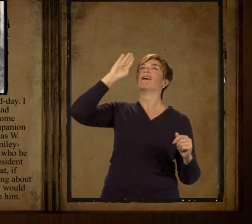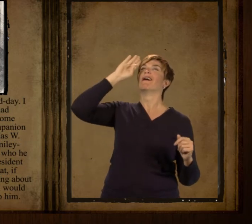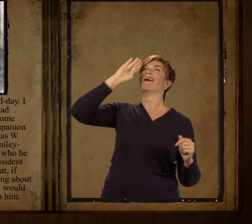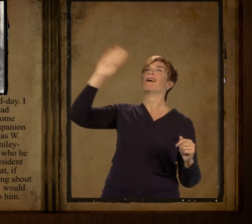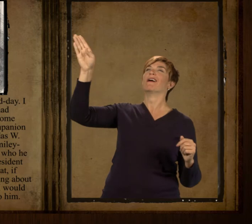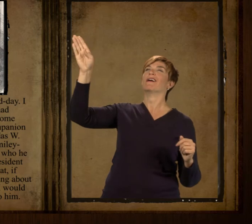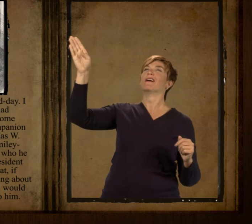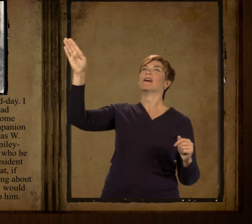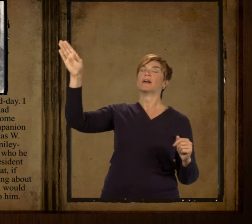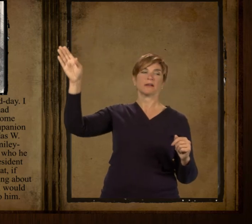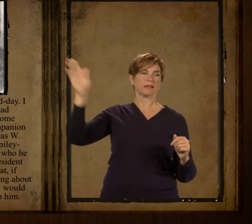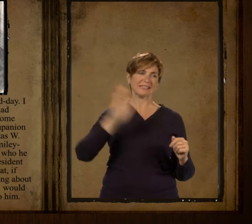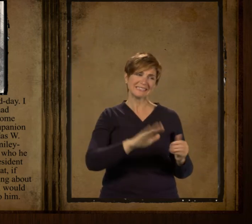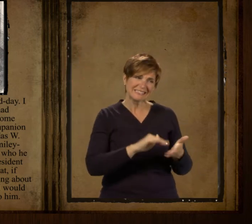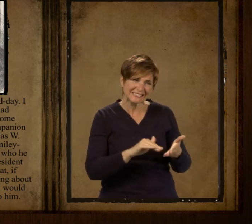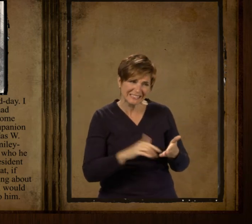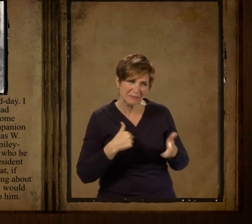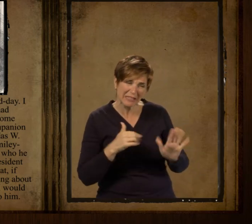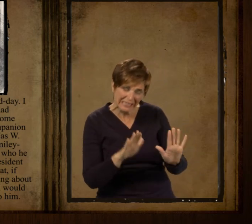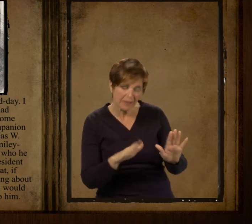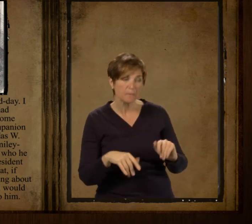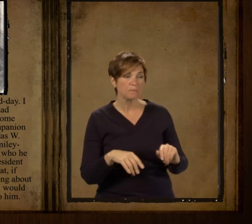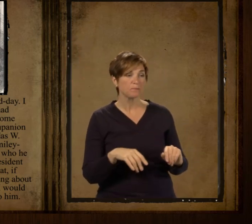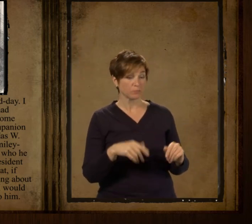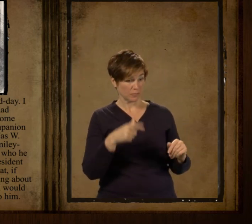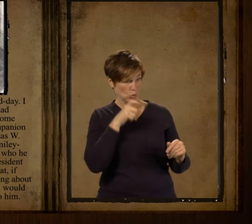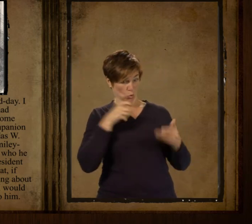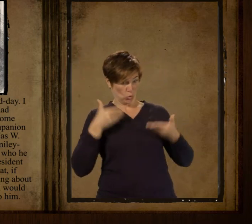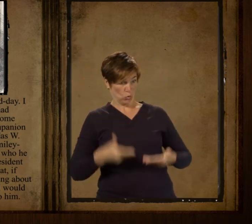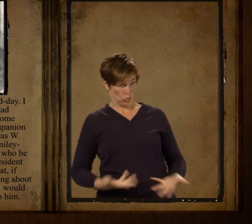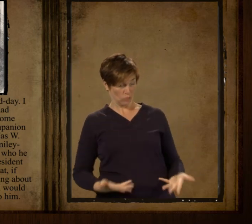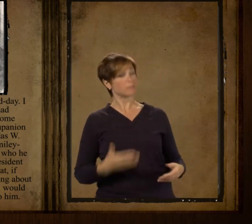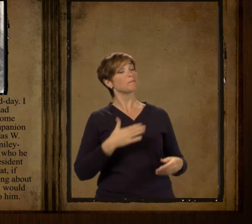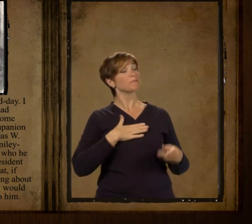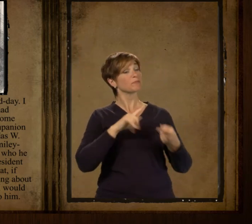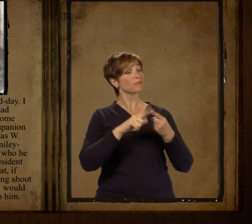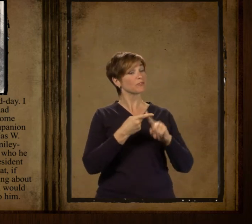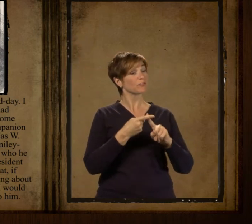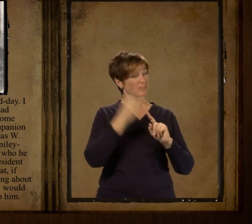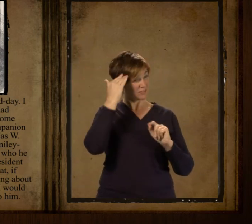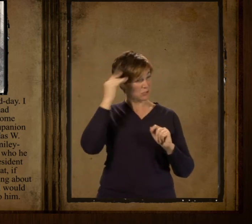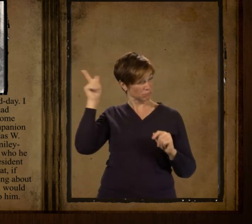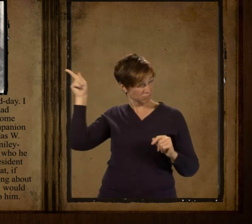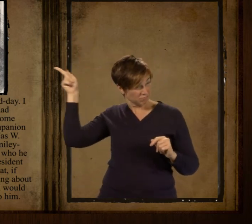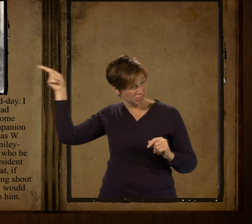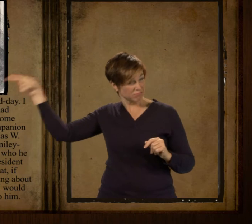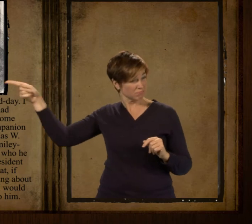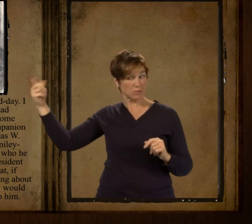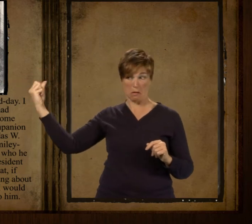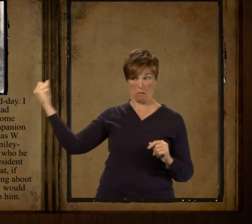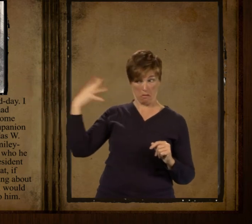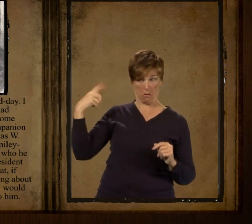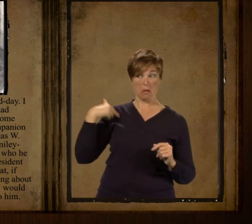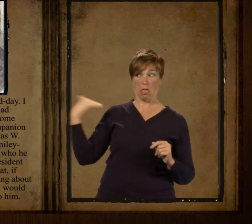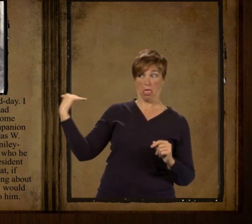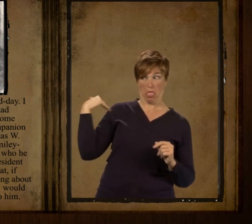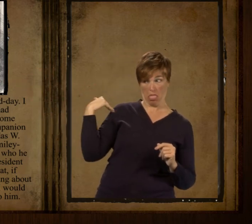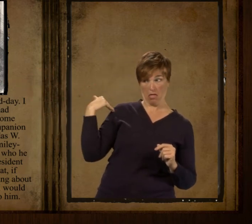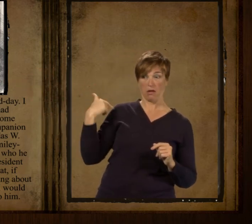He roused up and gave me good day. I told him a friend of mine had commissioned me to make some